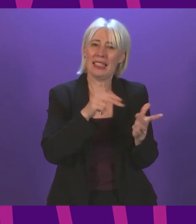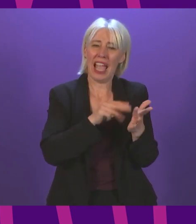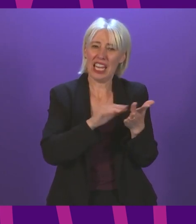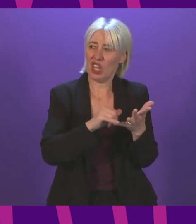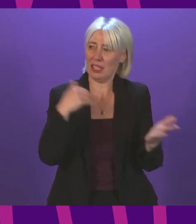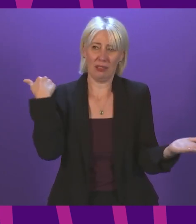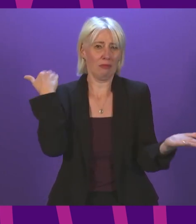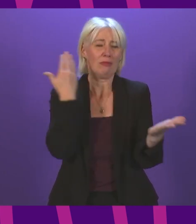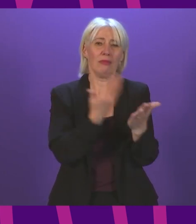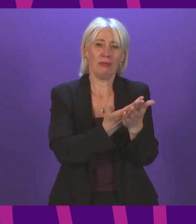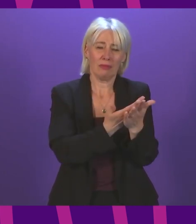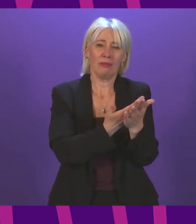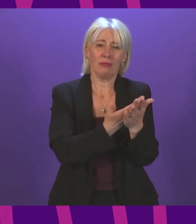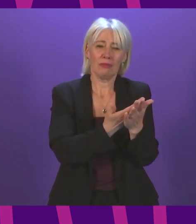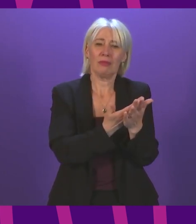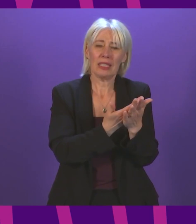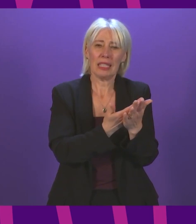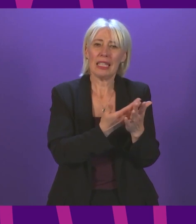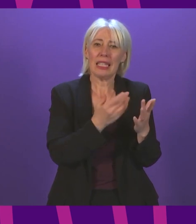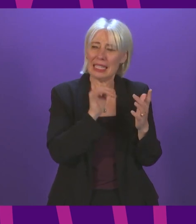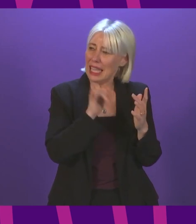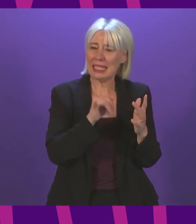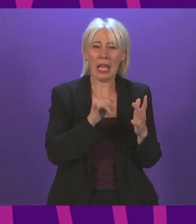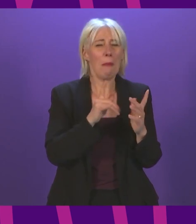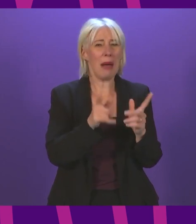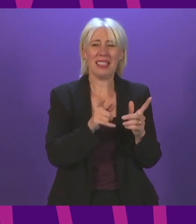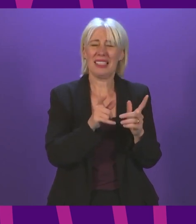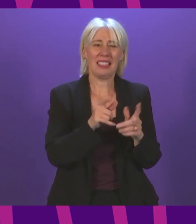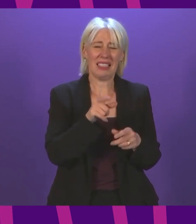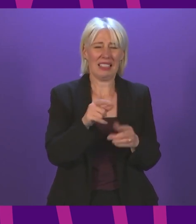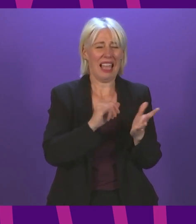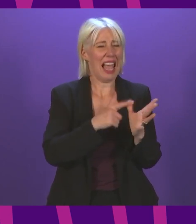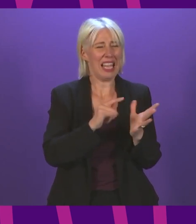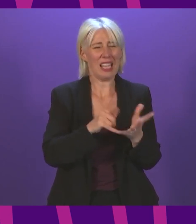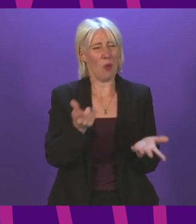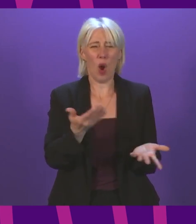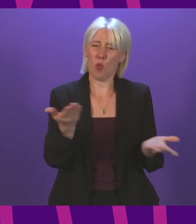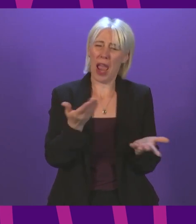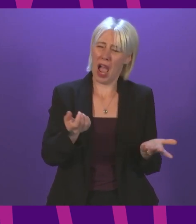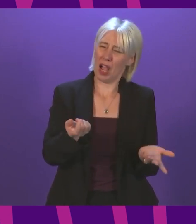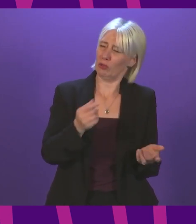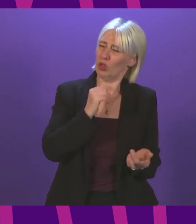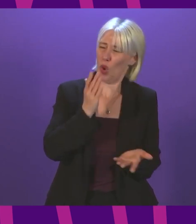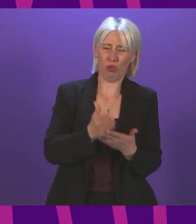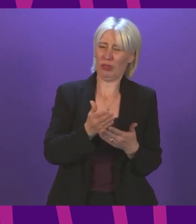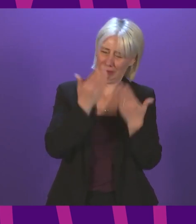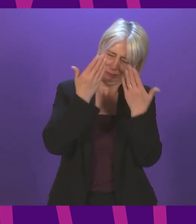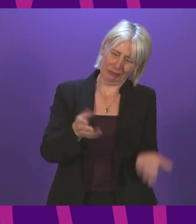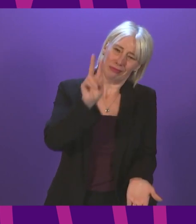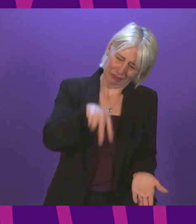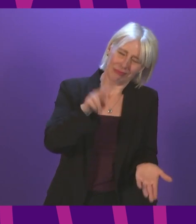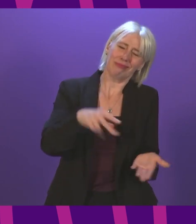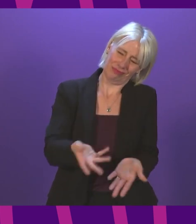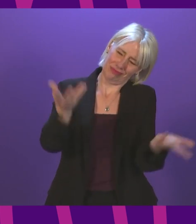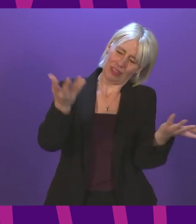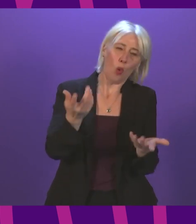NHS for years, if not for decades, again, I think lacks some credibility. We need to support our NHS through all of the